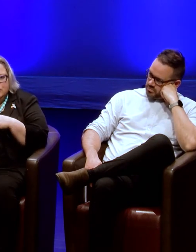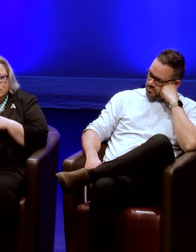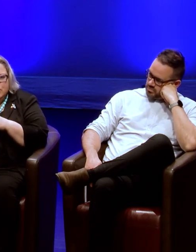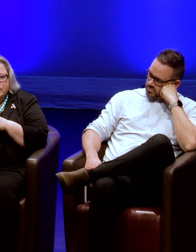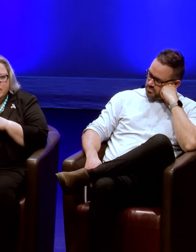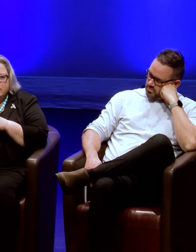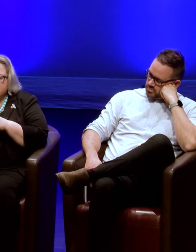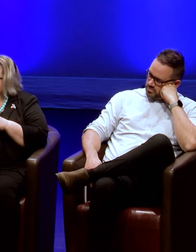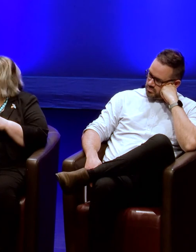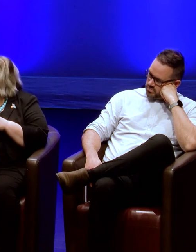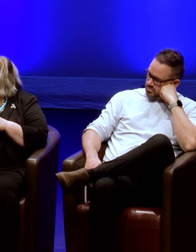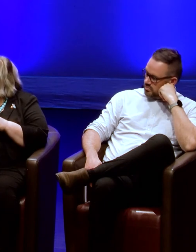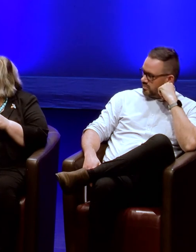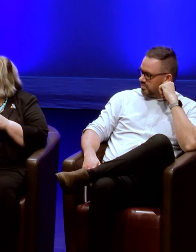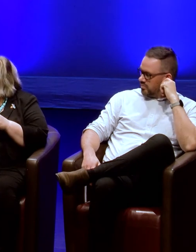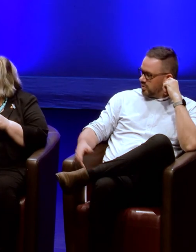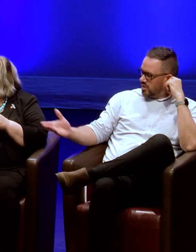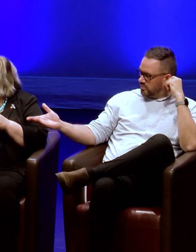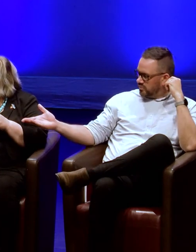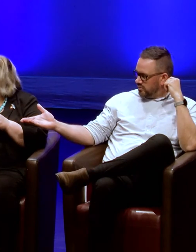mediation process. Um,